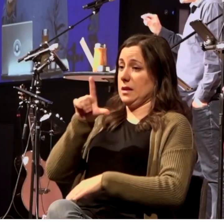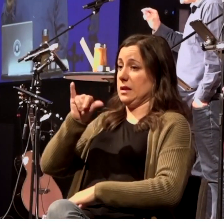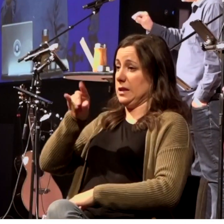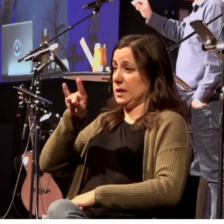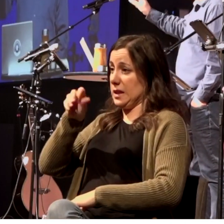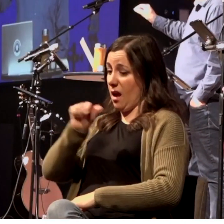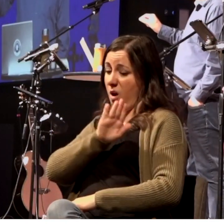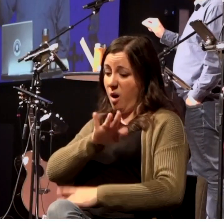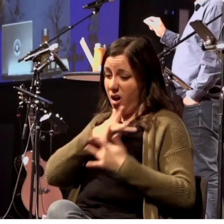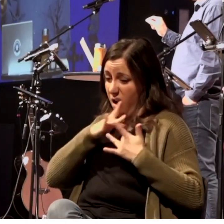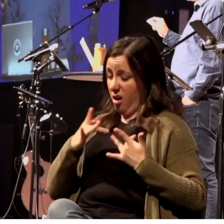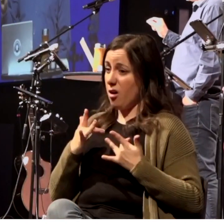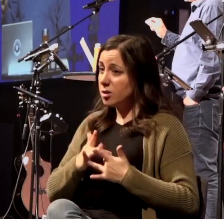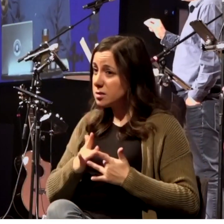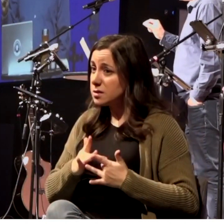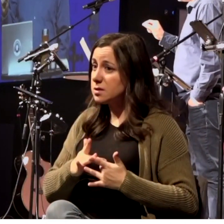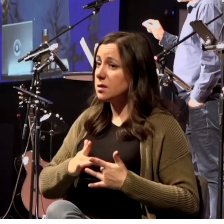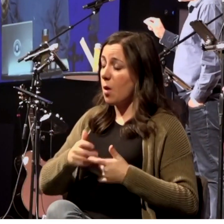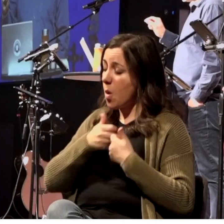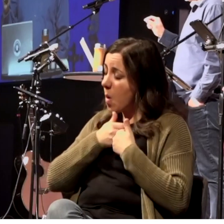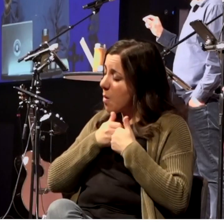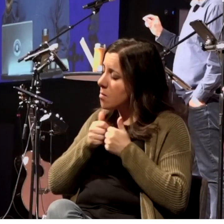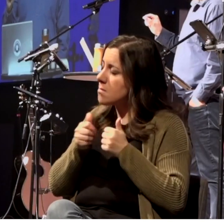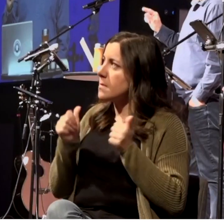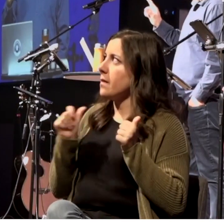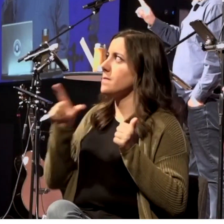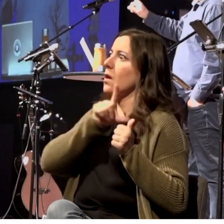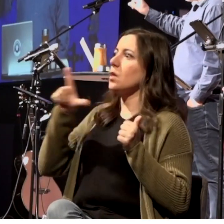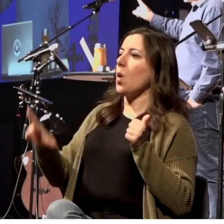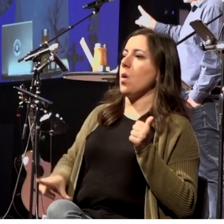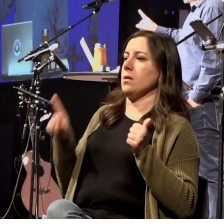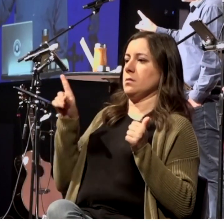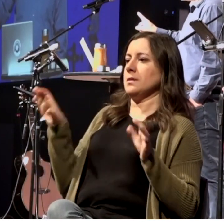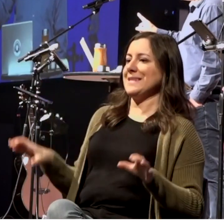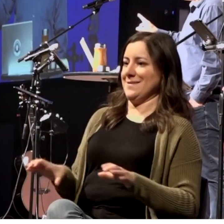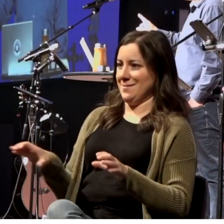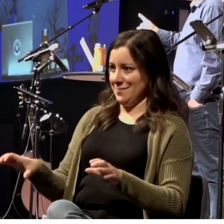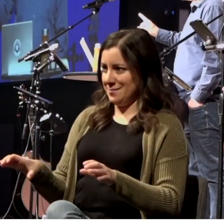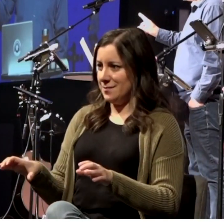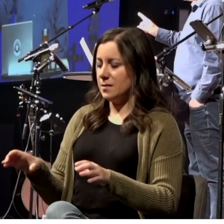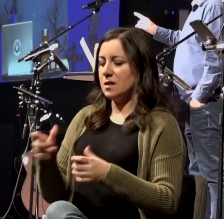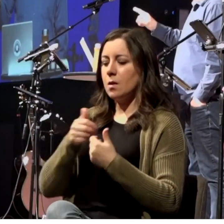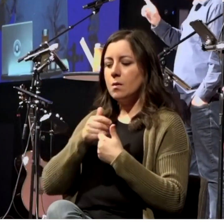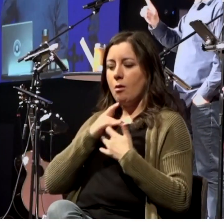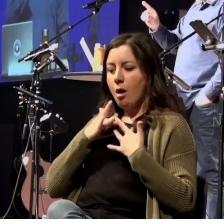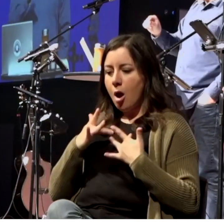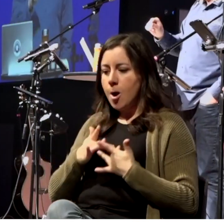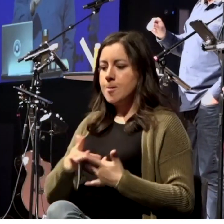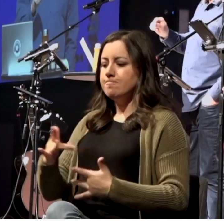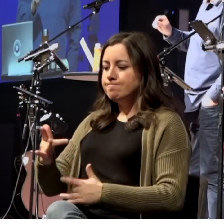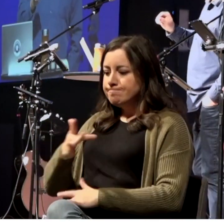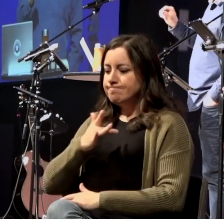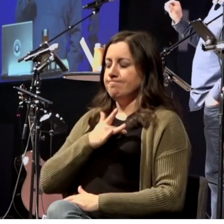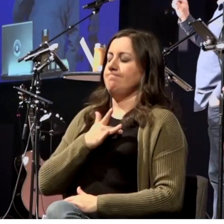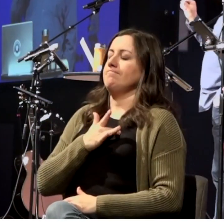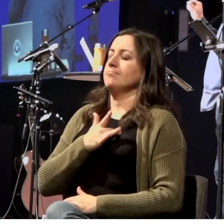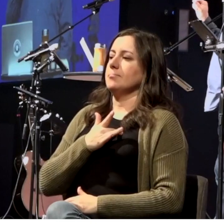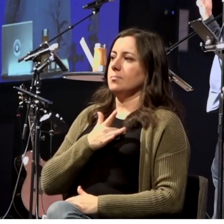to hear the things spoken by Paul. That's what the text says. The Lord opened her heart. Jesus said this, he said in John 6,